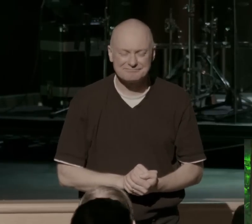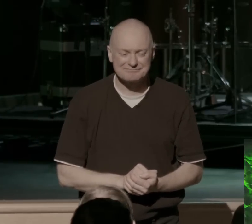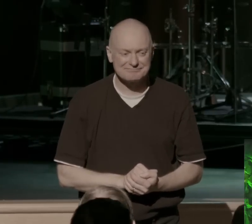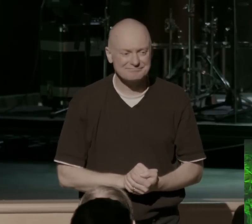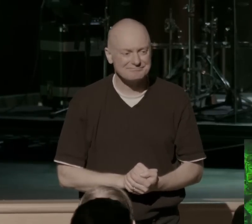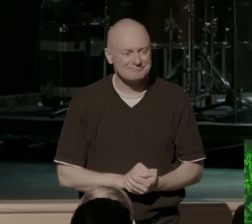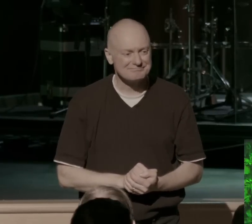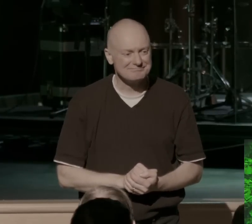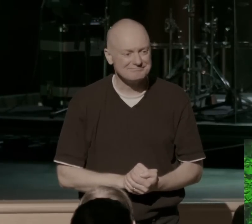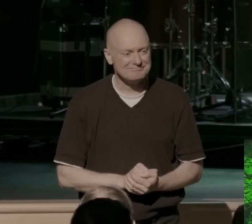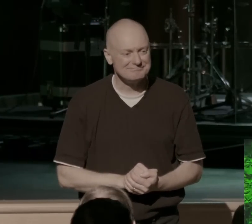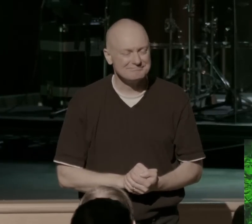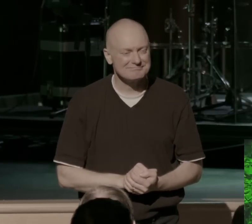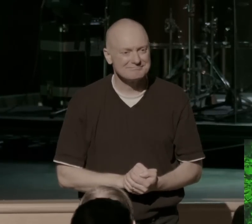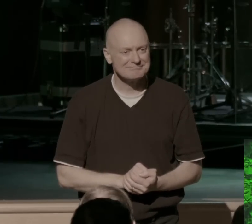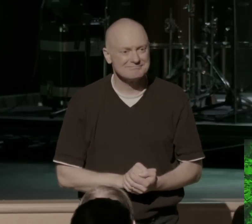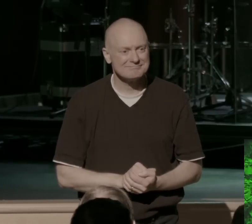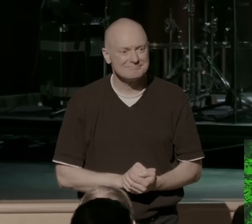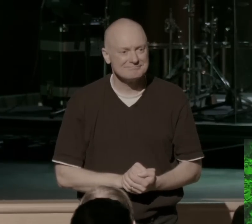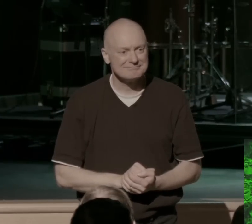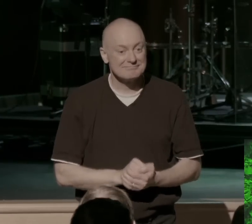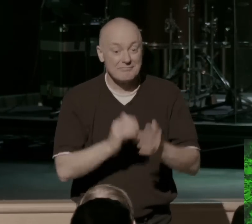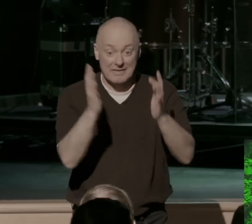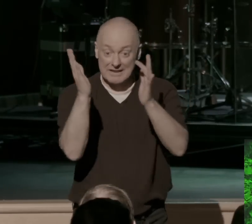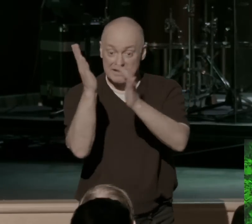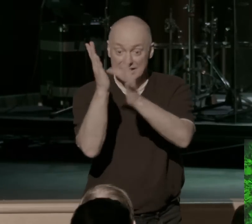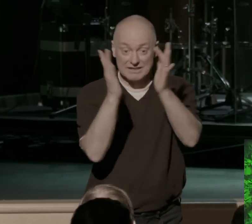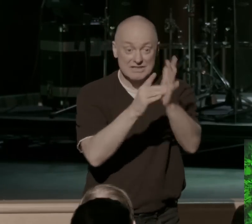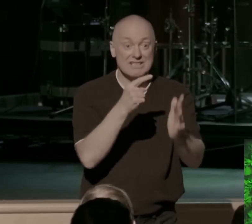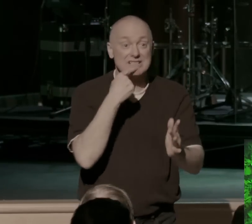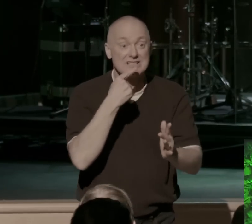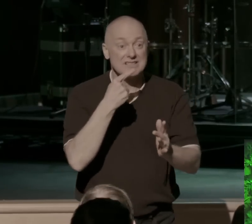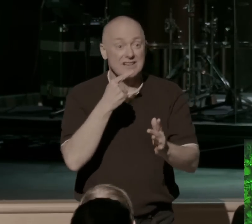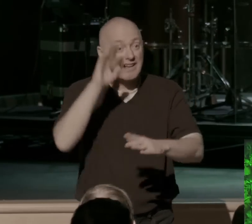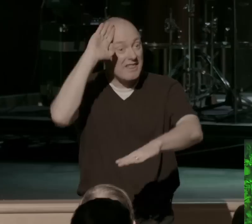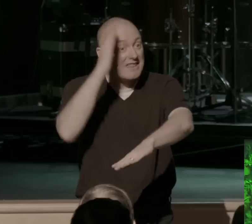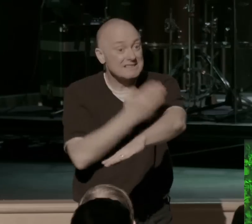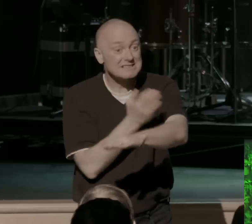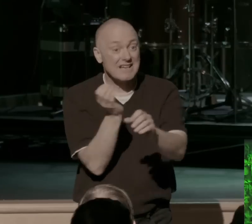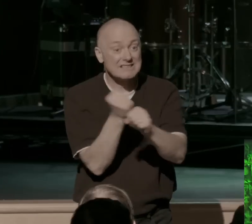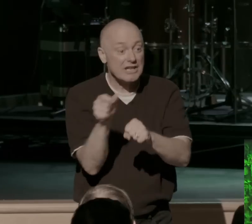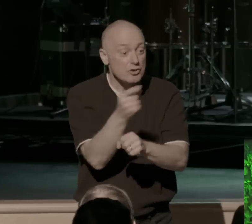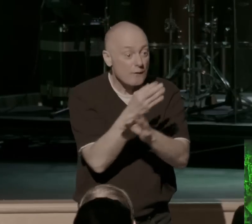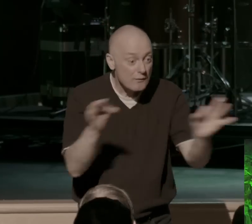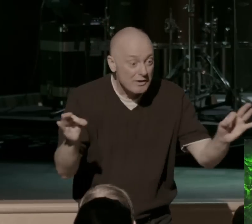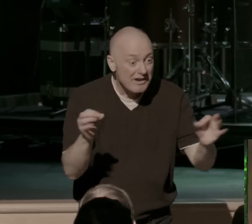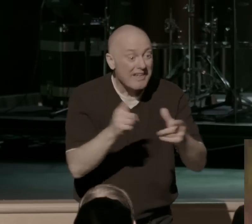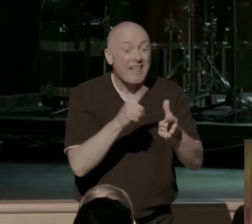Jesus says, if the Son sets you free, you'll be free indeed. Would you stand with me as I pray?